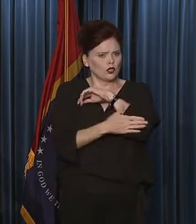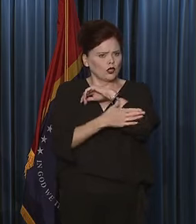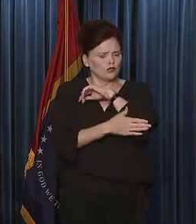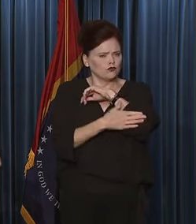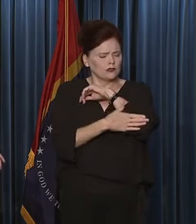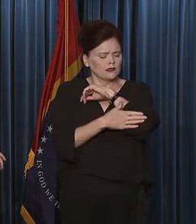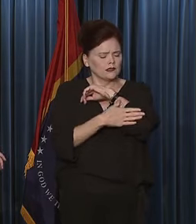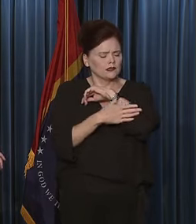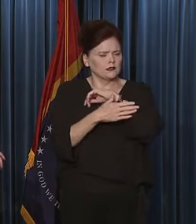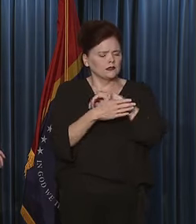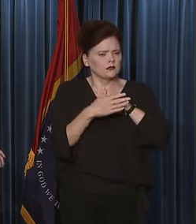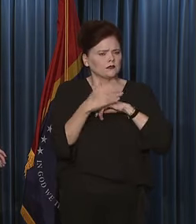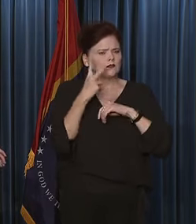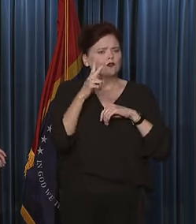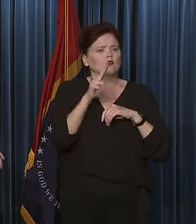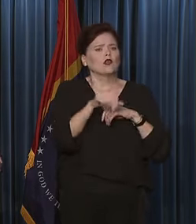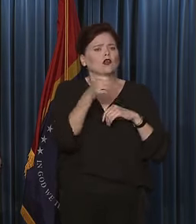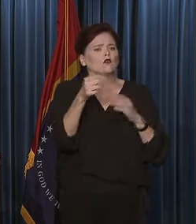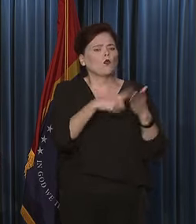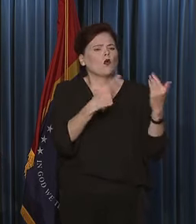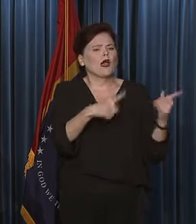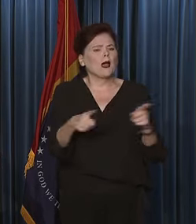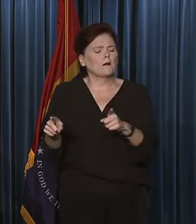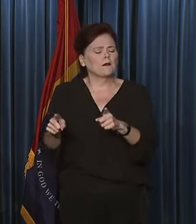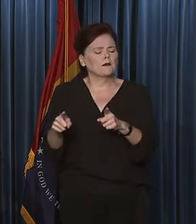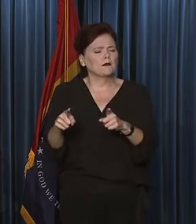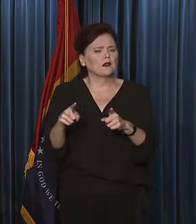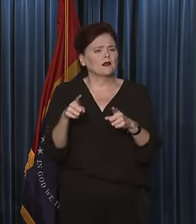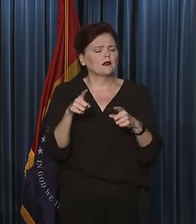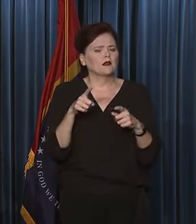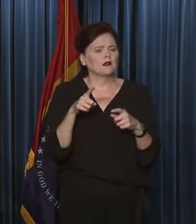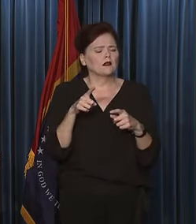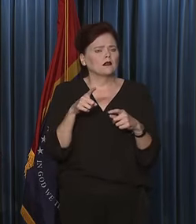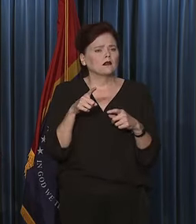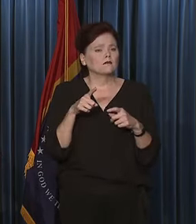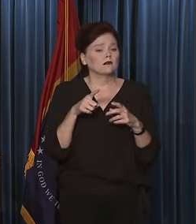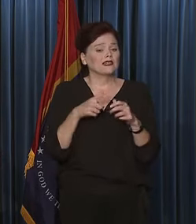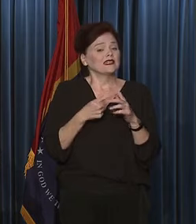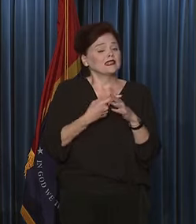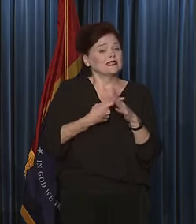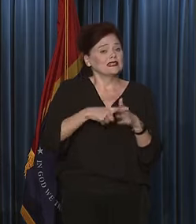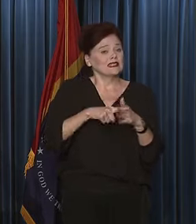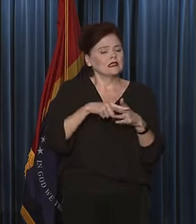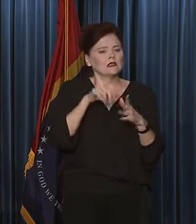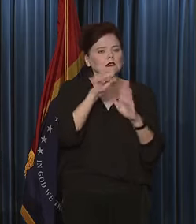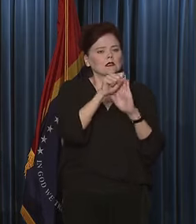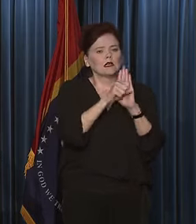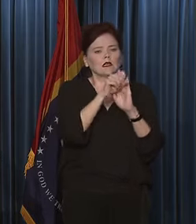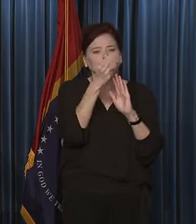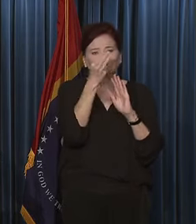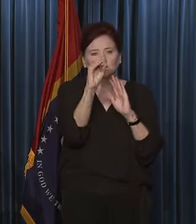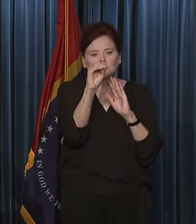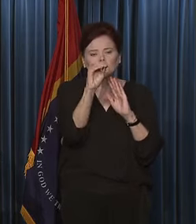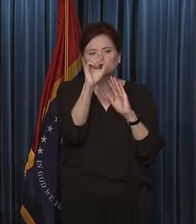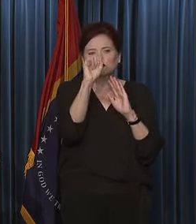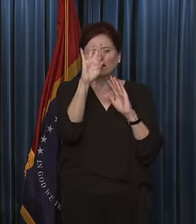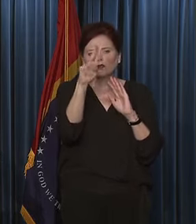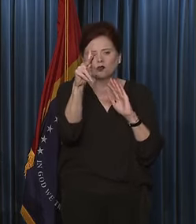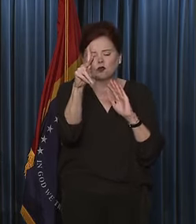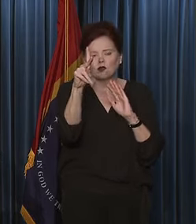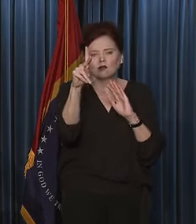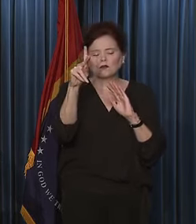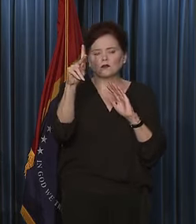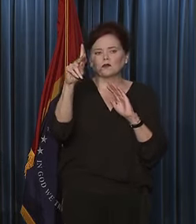and then you also look at what's happened at least initially in the states of Missouri, in Arkansas,